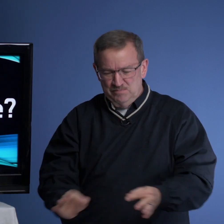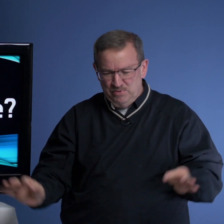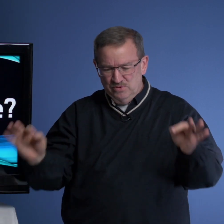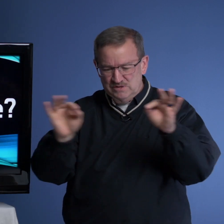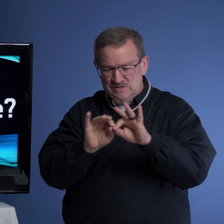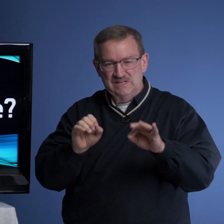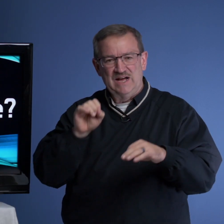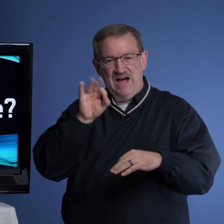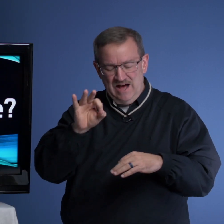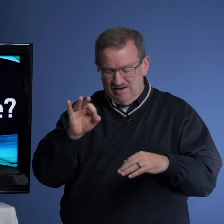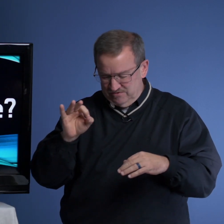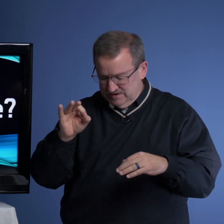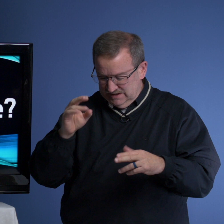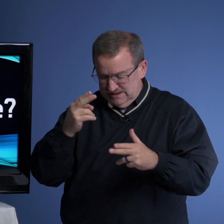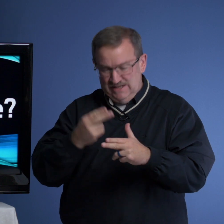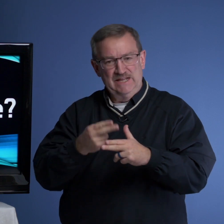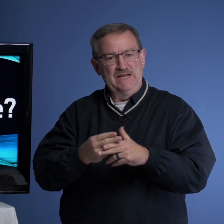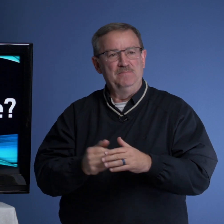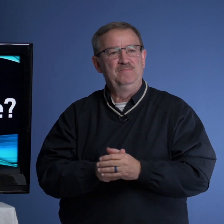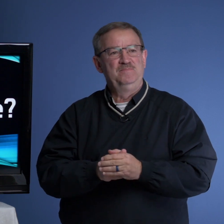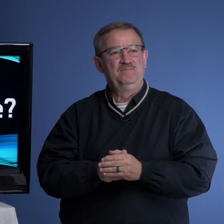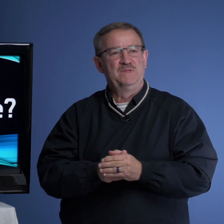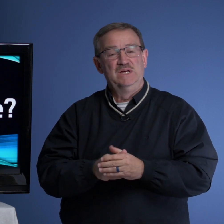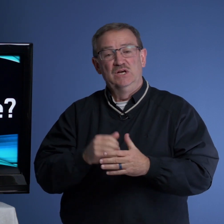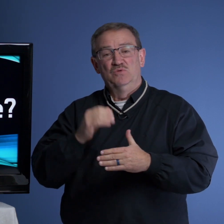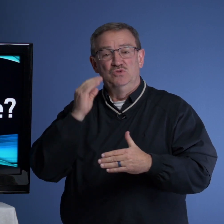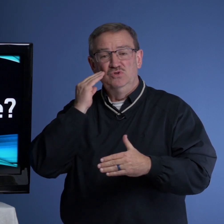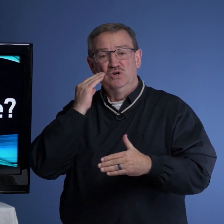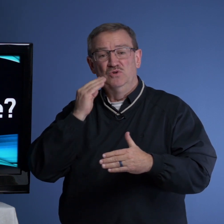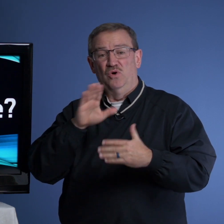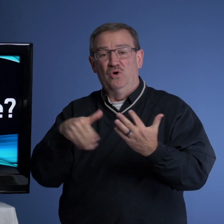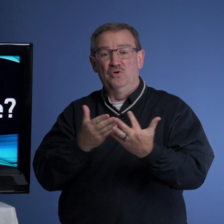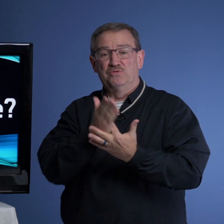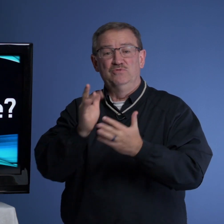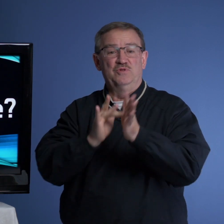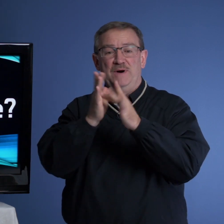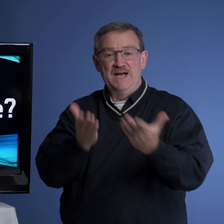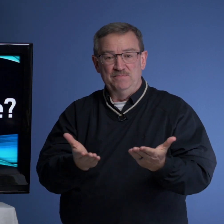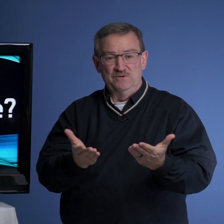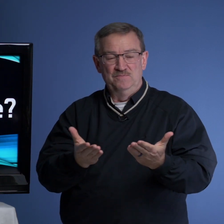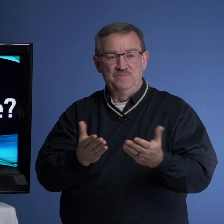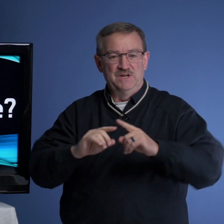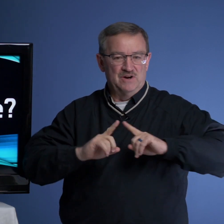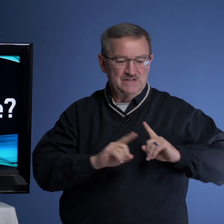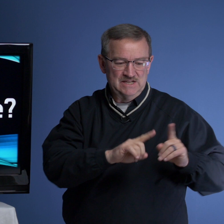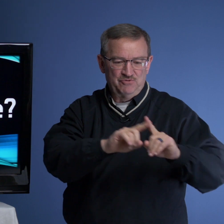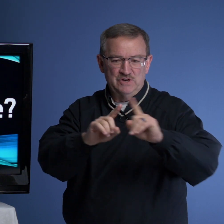importance of a name? Well, you know, all through the Bible, there are different